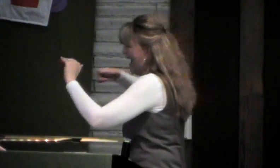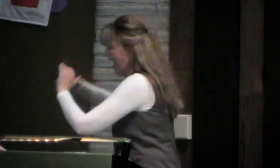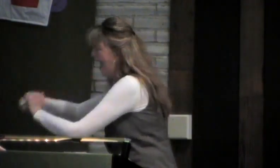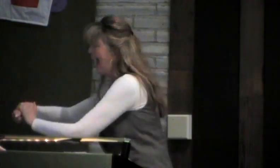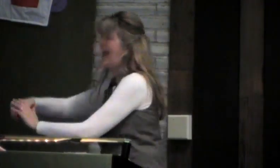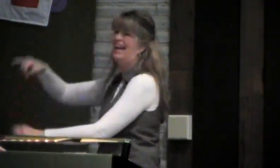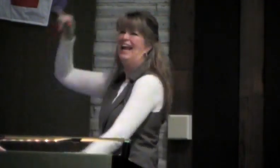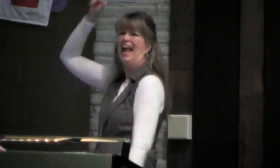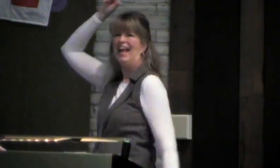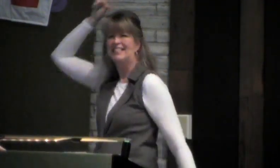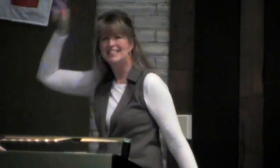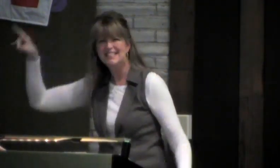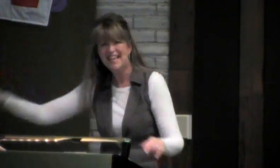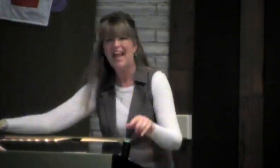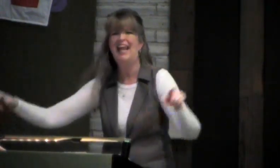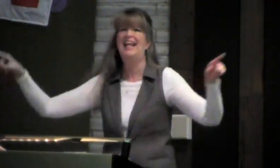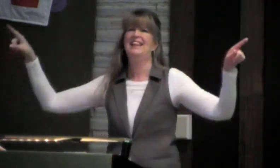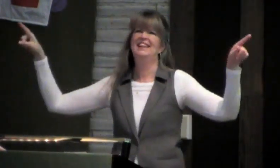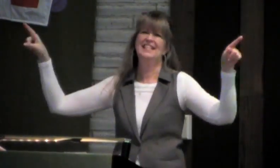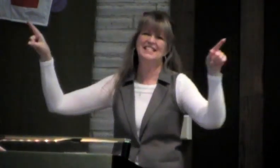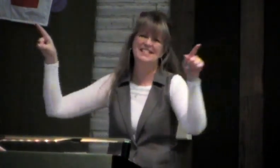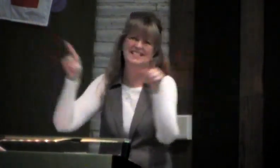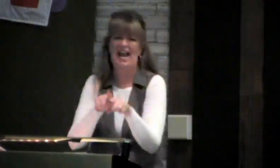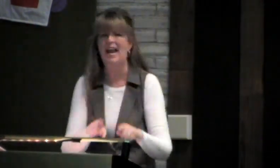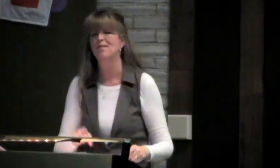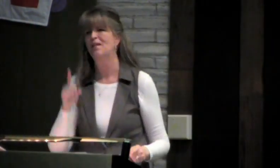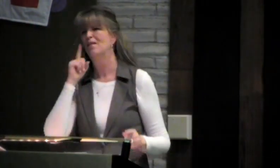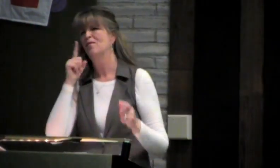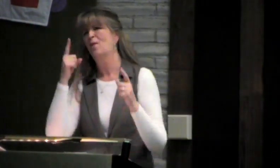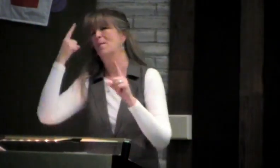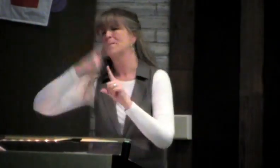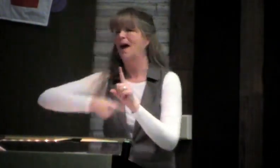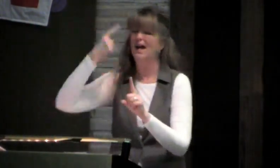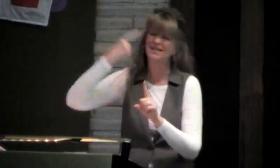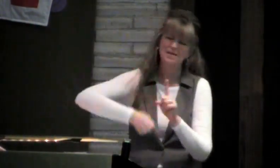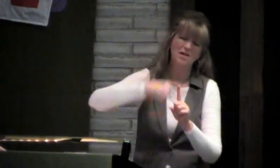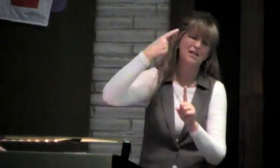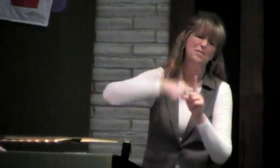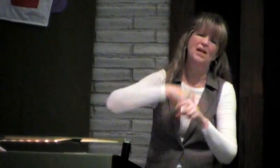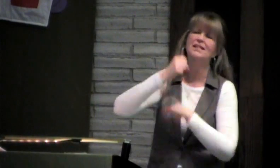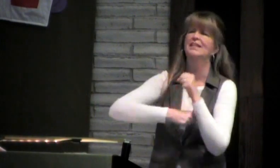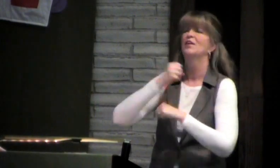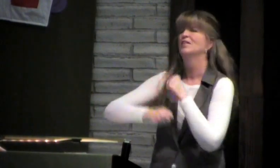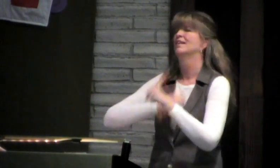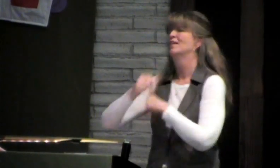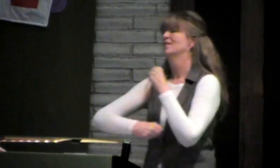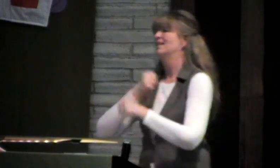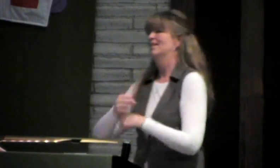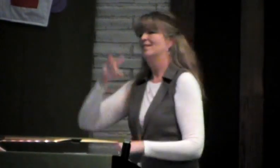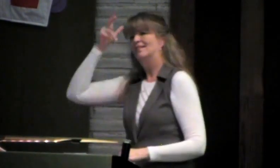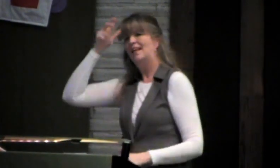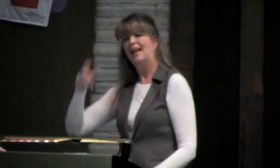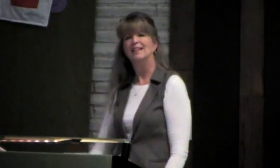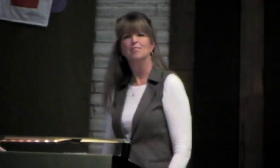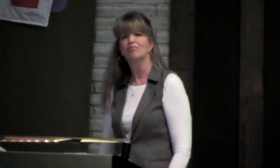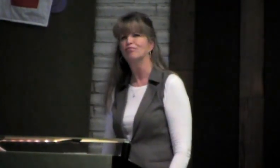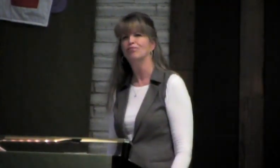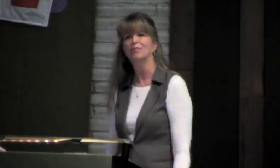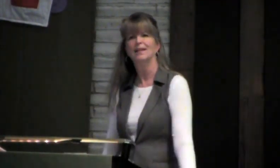to hide, to stay in the same old behavior month after month and year